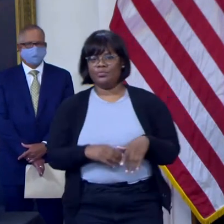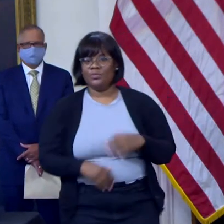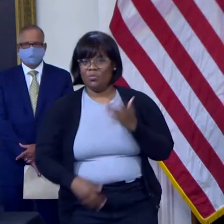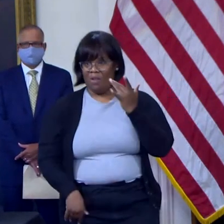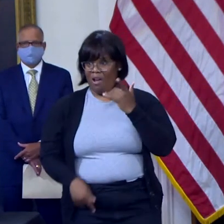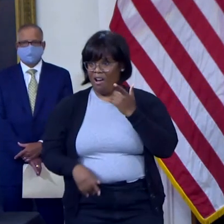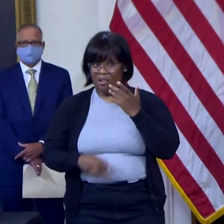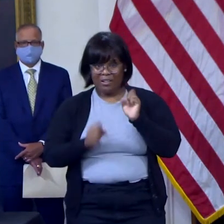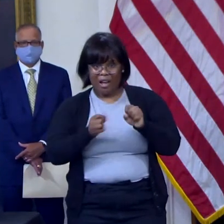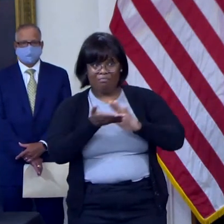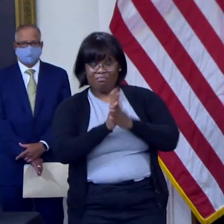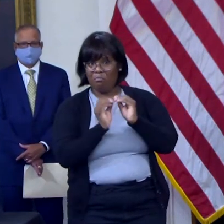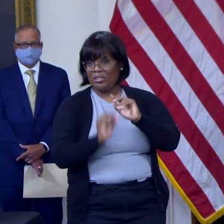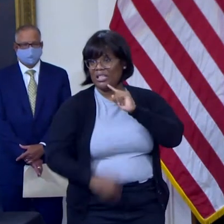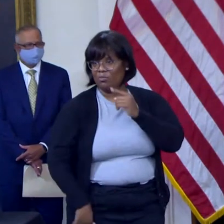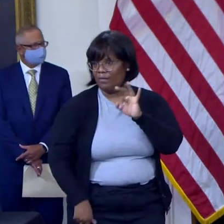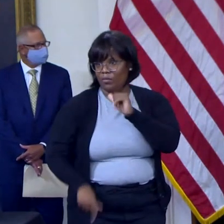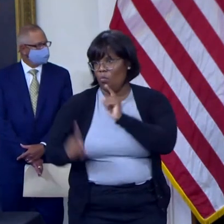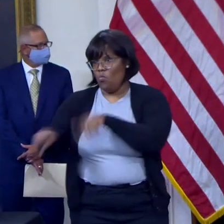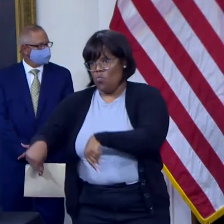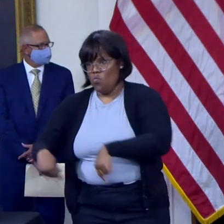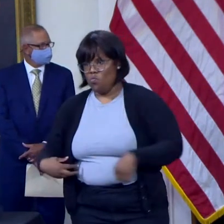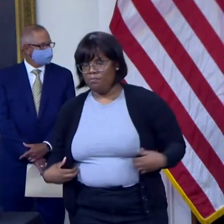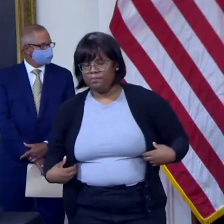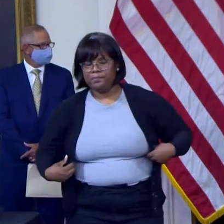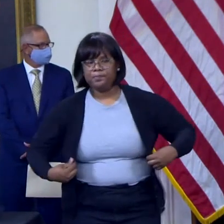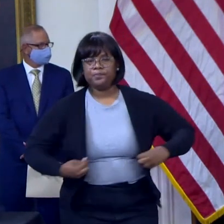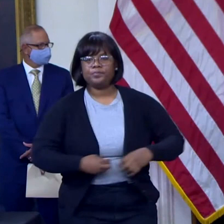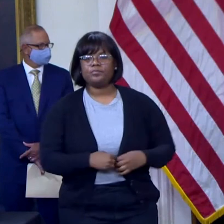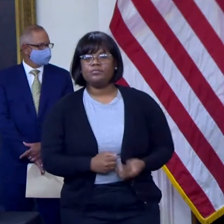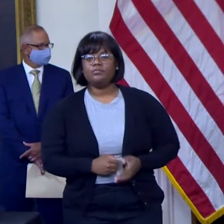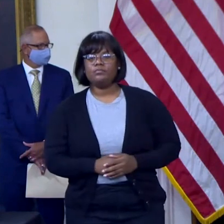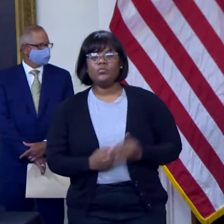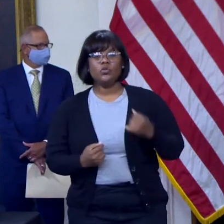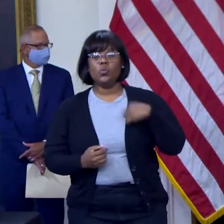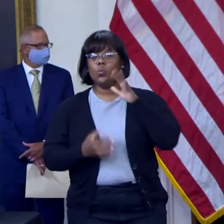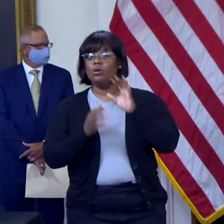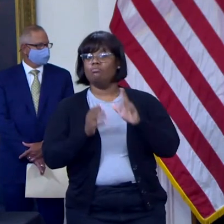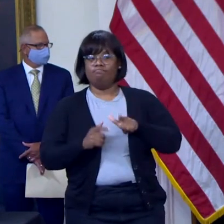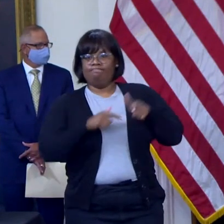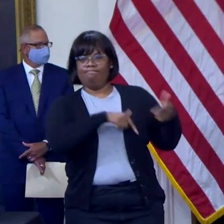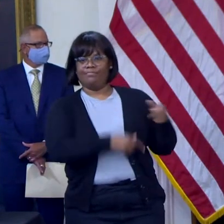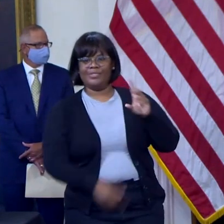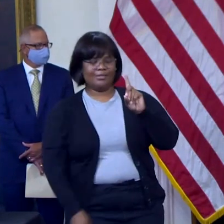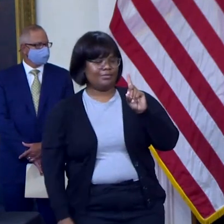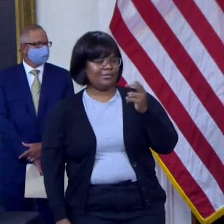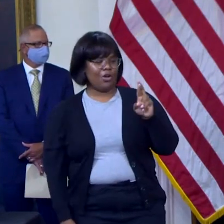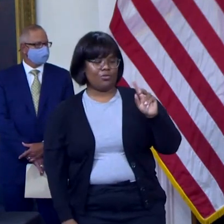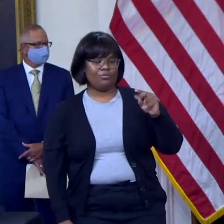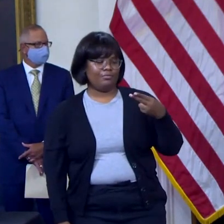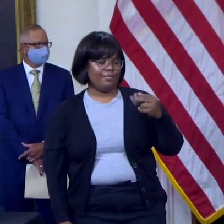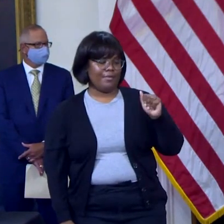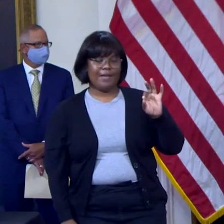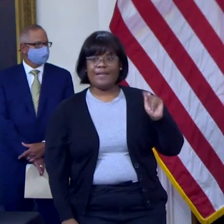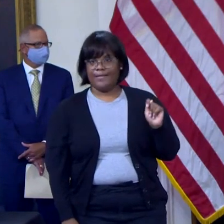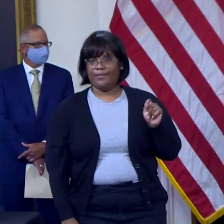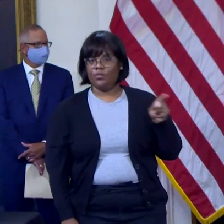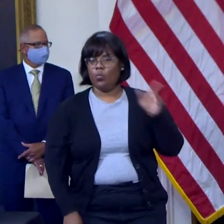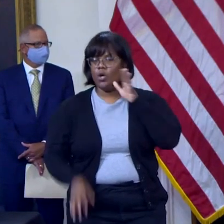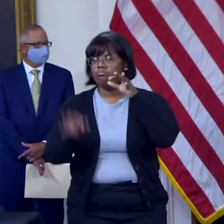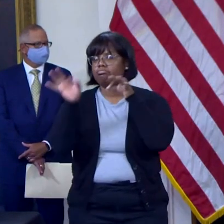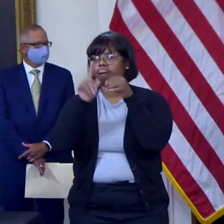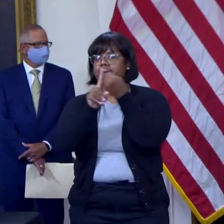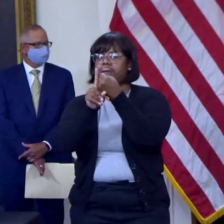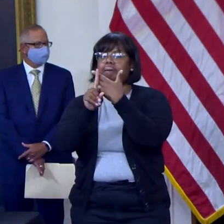In a few moments, Dr. Howard Haft will provide a further briefing on these treatments and resources which are now